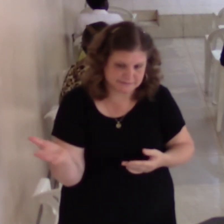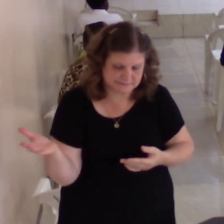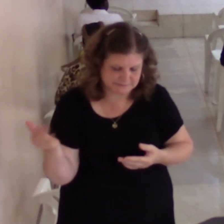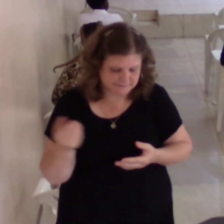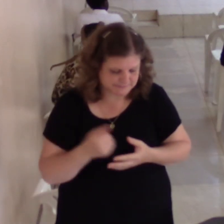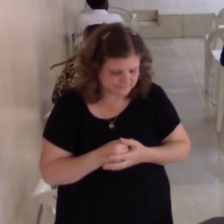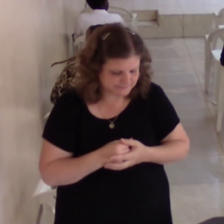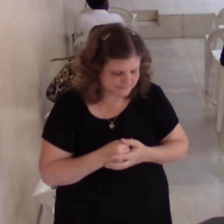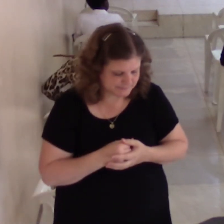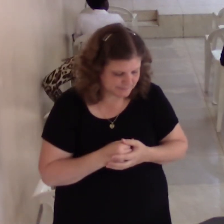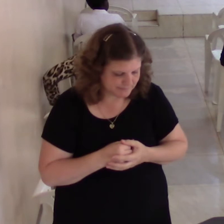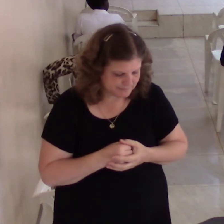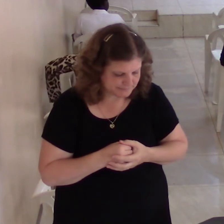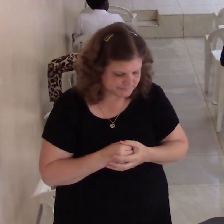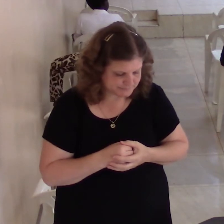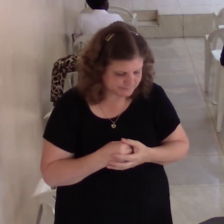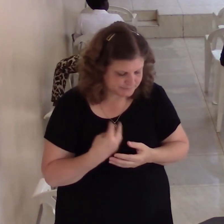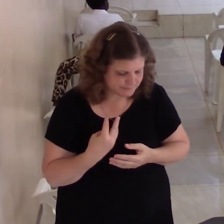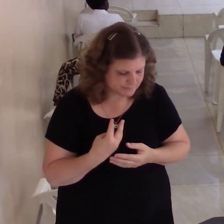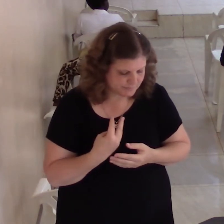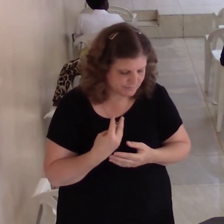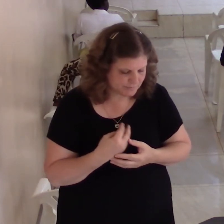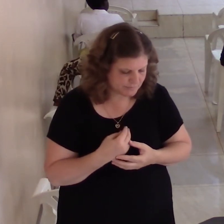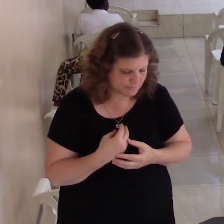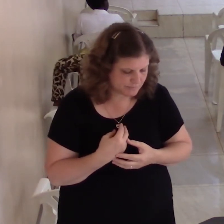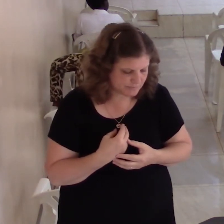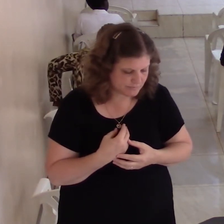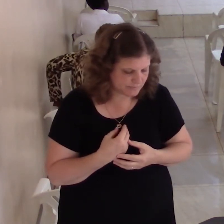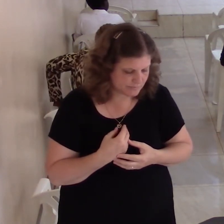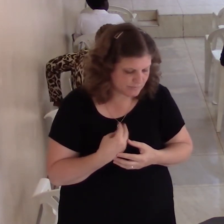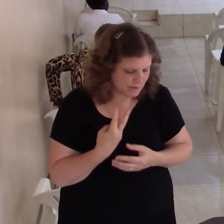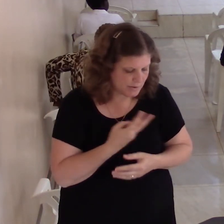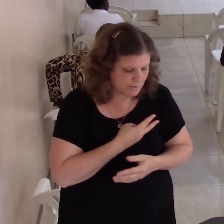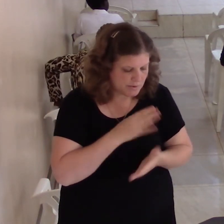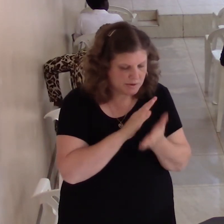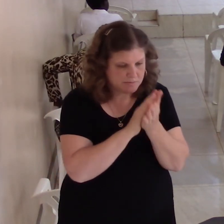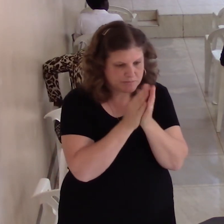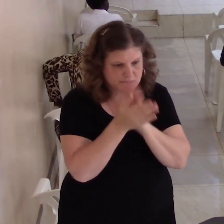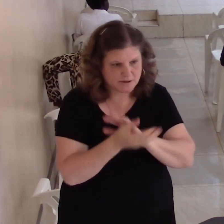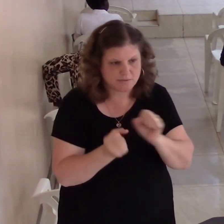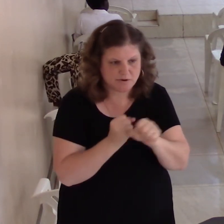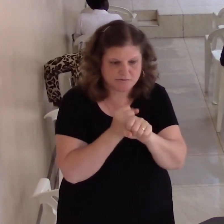Otherwise we start to have more problems. we become overcome with ourselves.